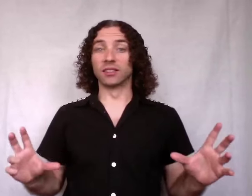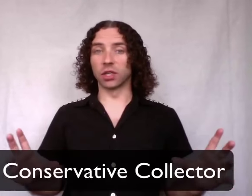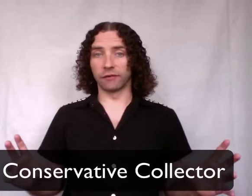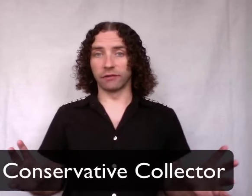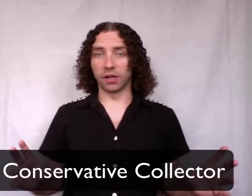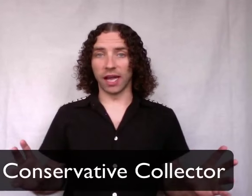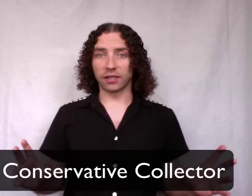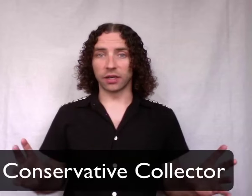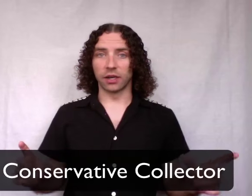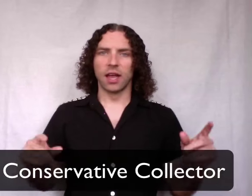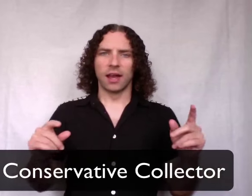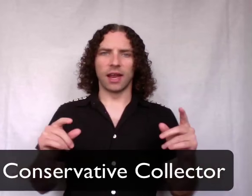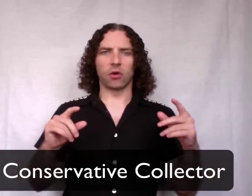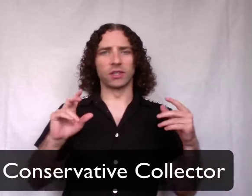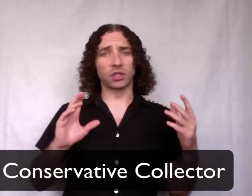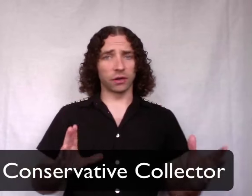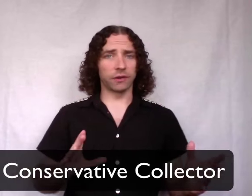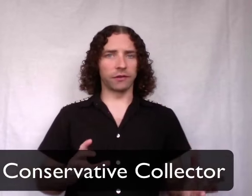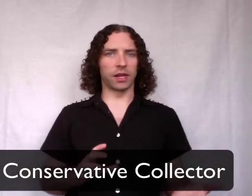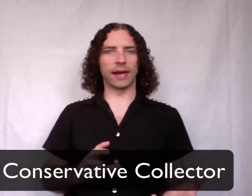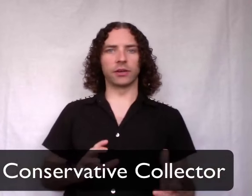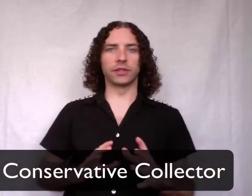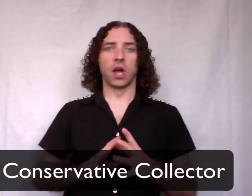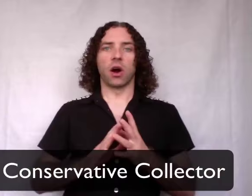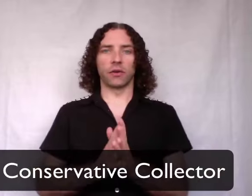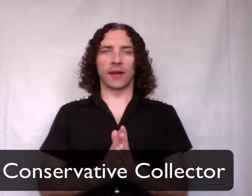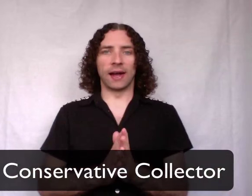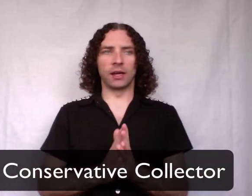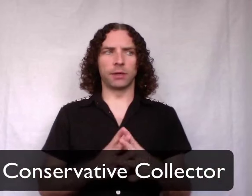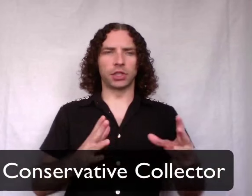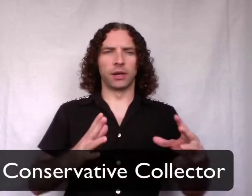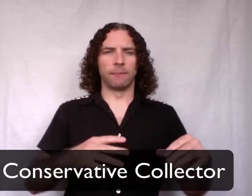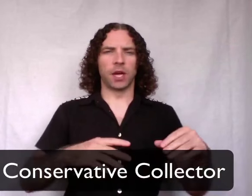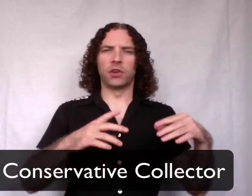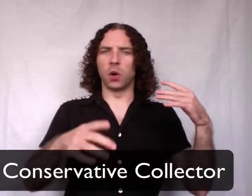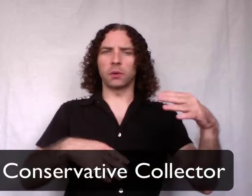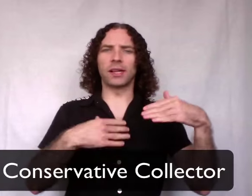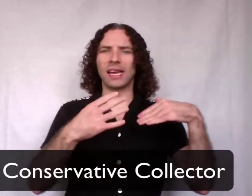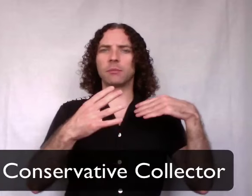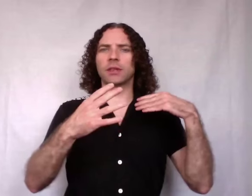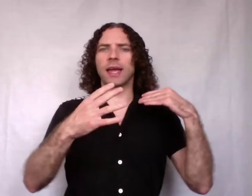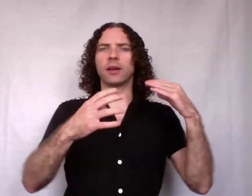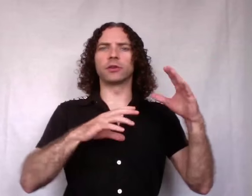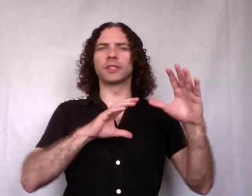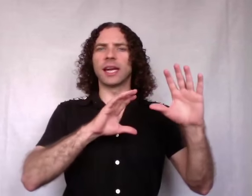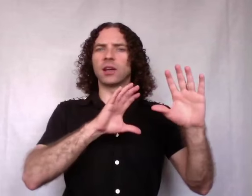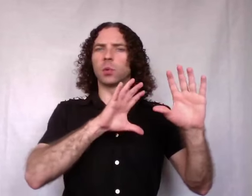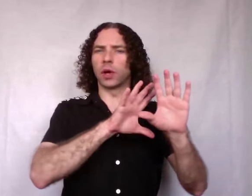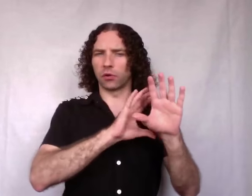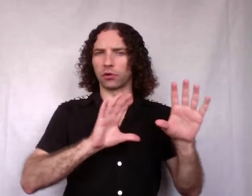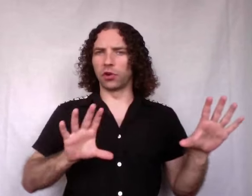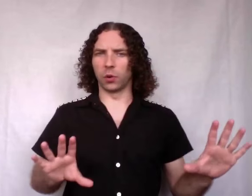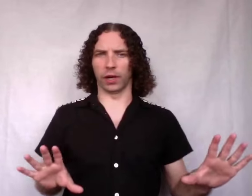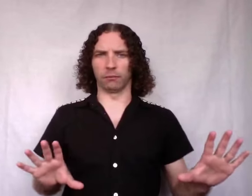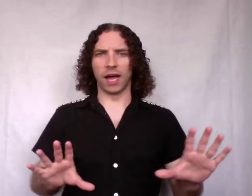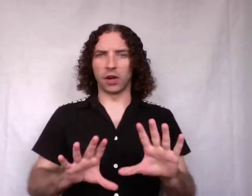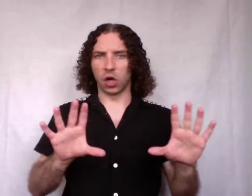conservative collector. Now conservative collectors are the kind which don't claim that they understand what you're doing at all.